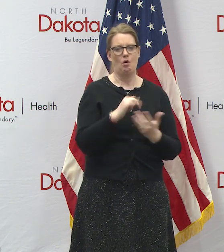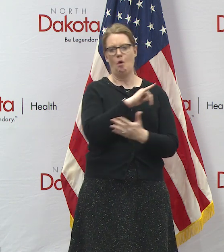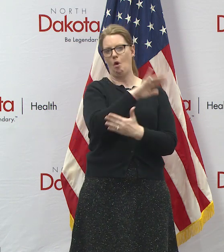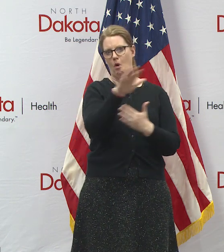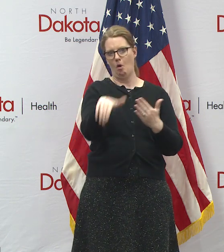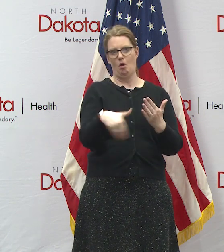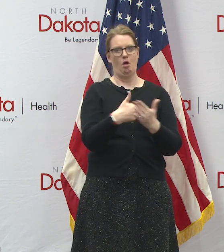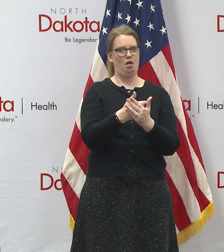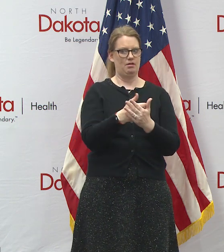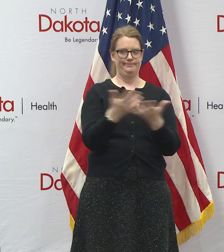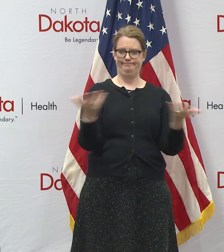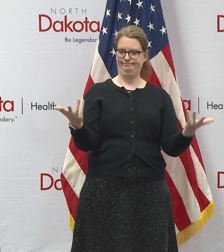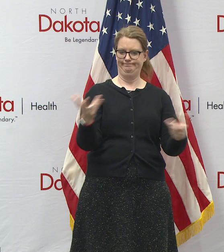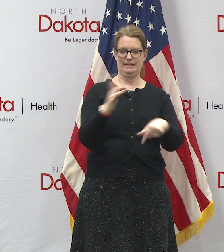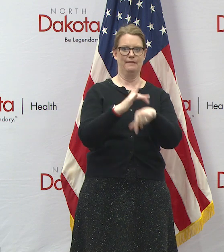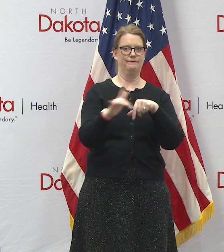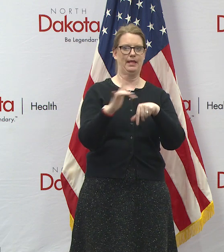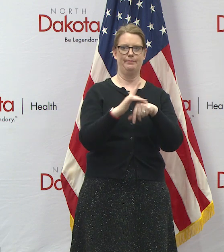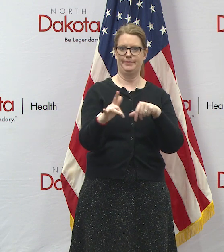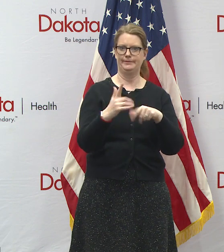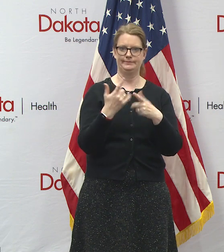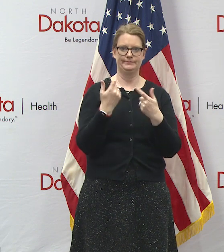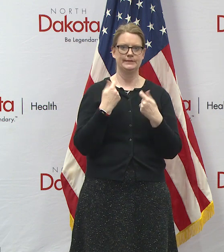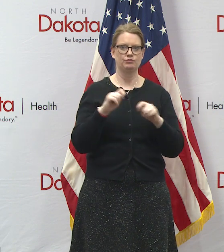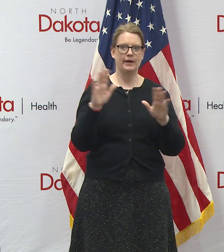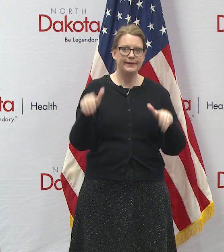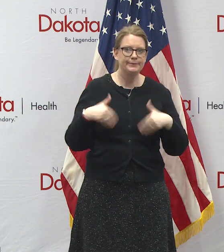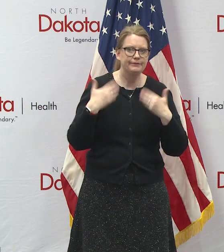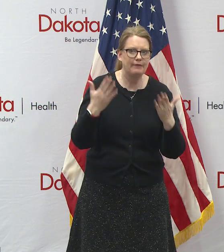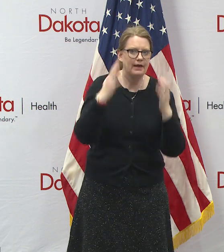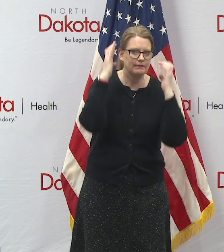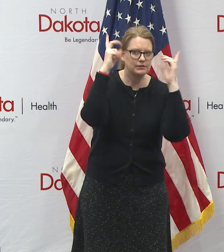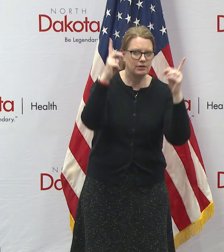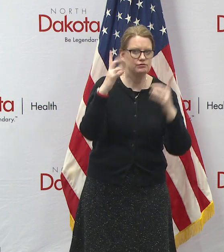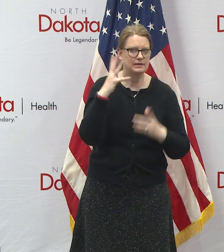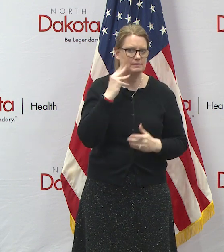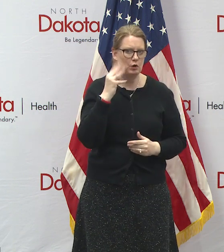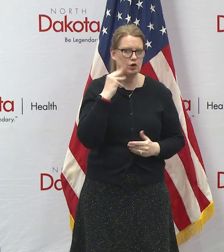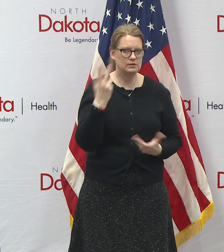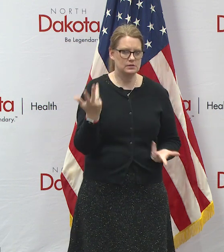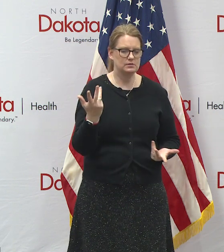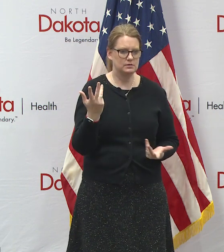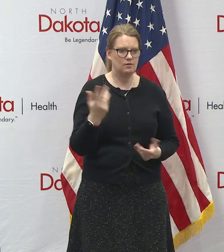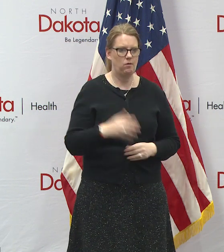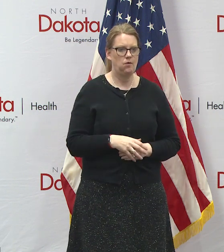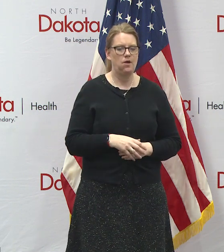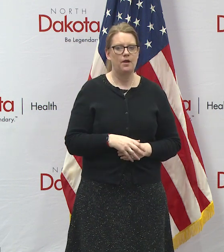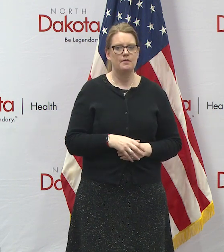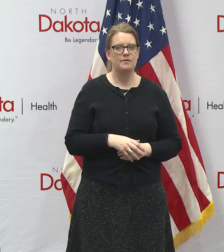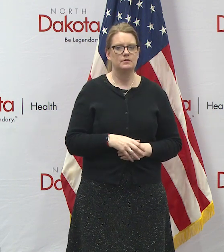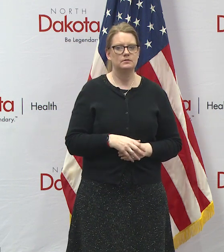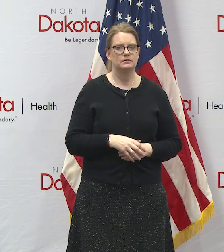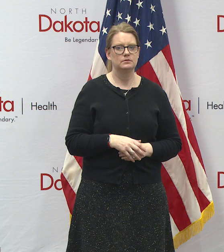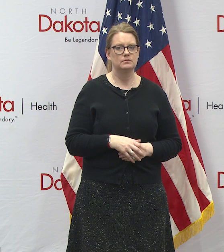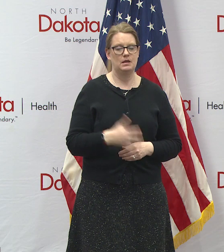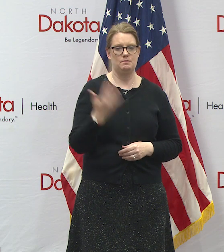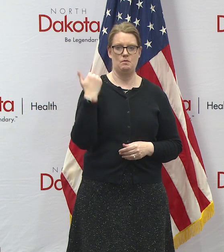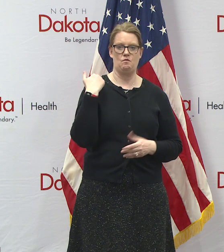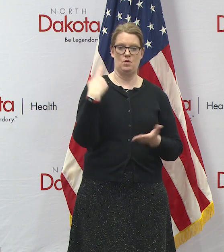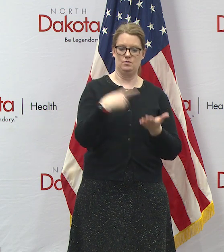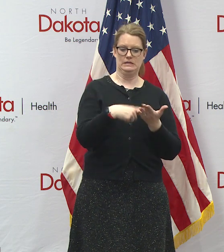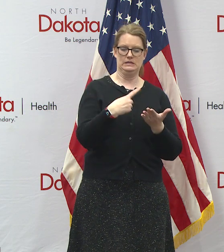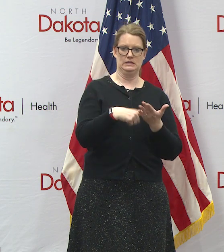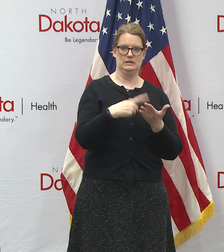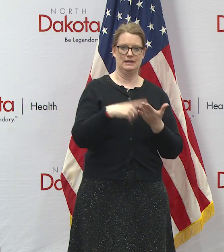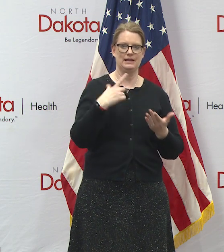all on the table uh in terms of how we want to try to keep delivering educational experiences uh during this time frame i we talked earlier again